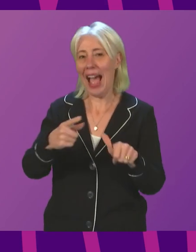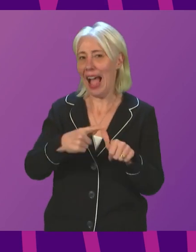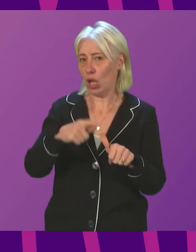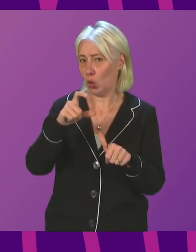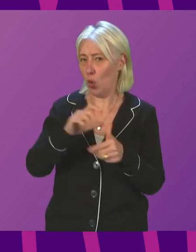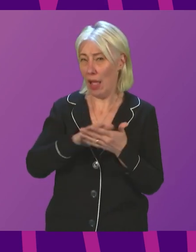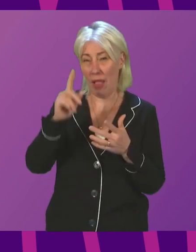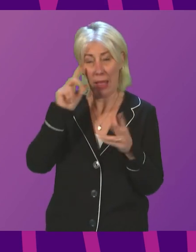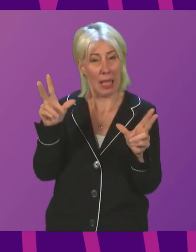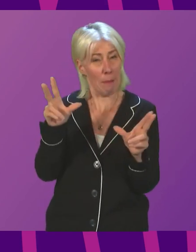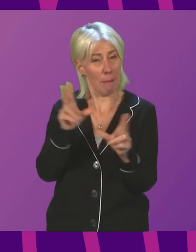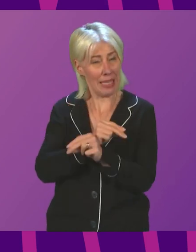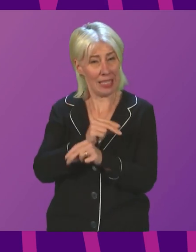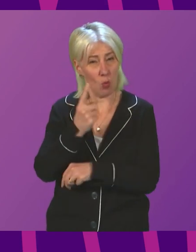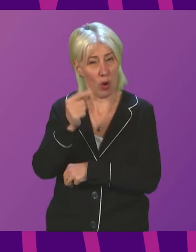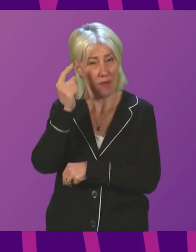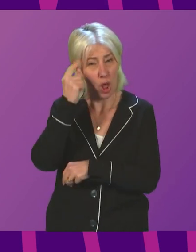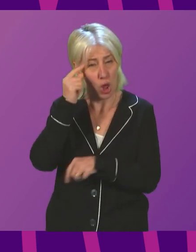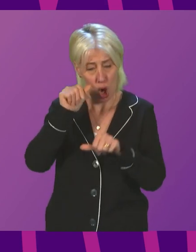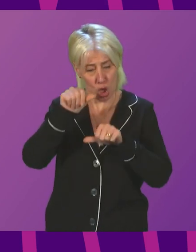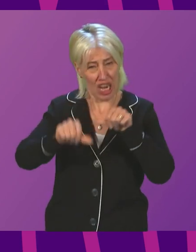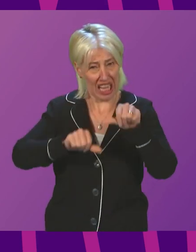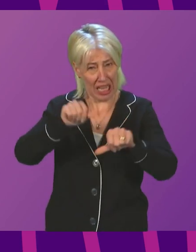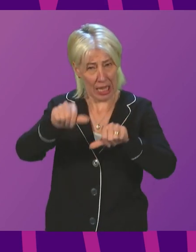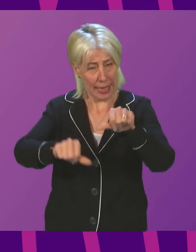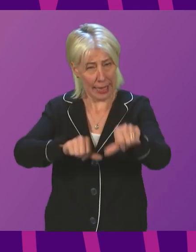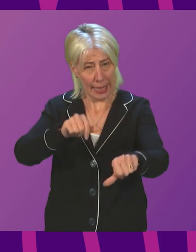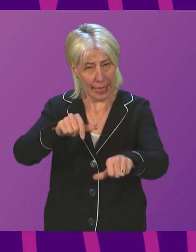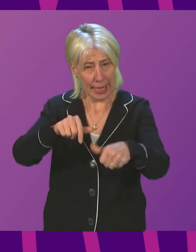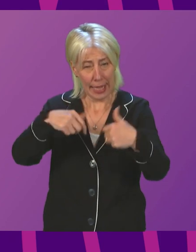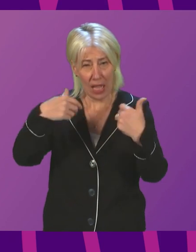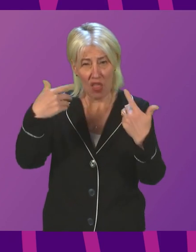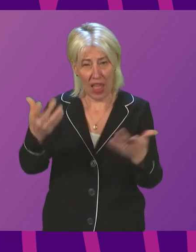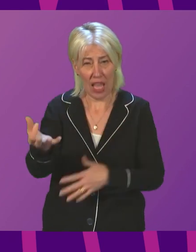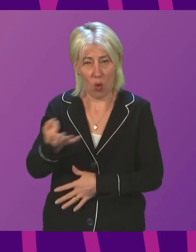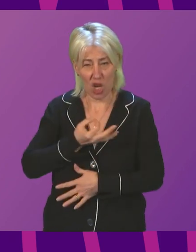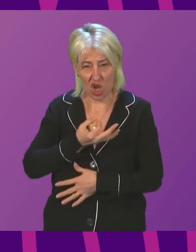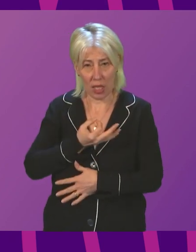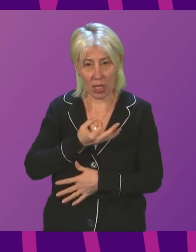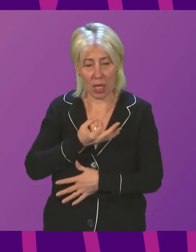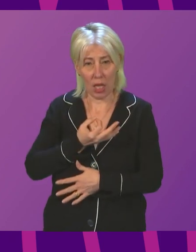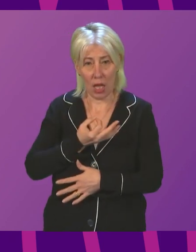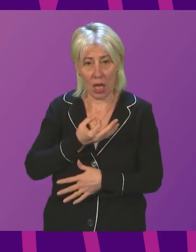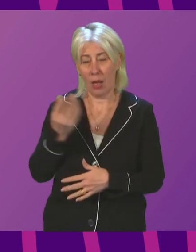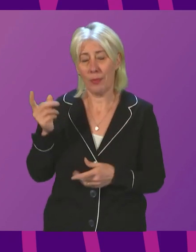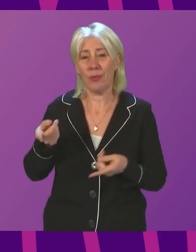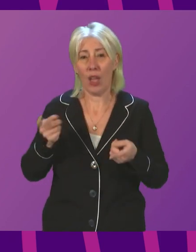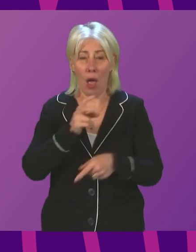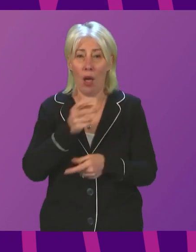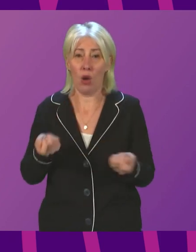fundamental step of logic in the question that he puts to me. Deputy First